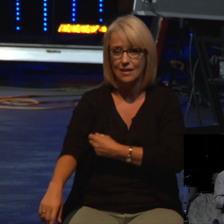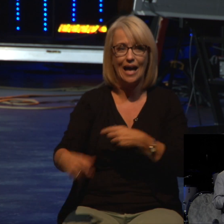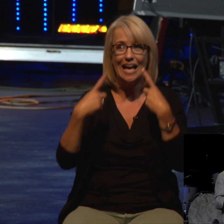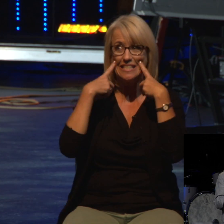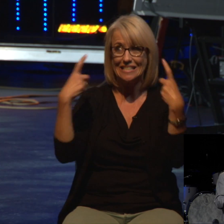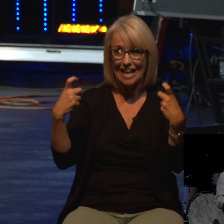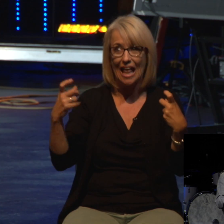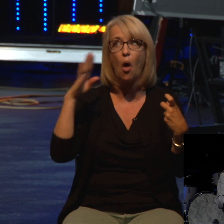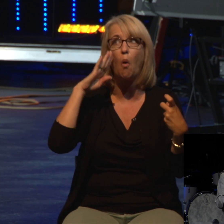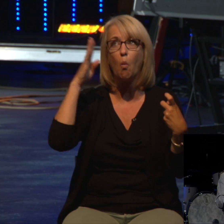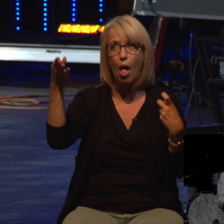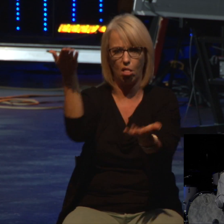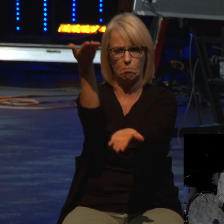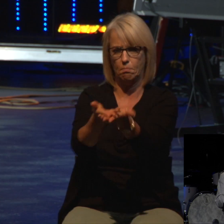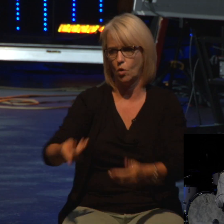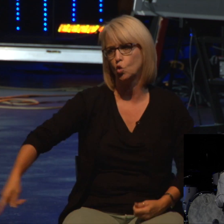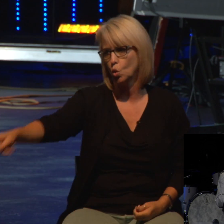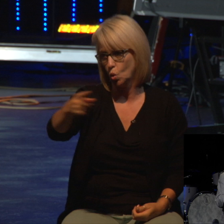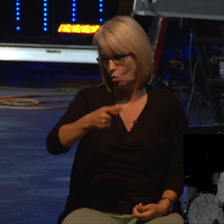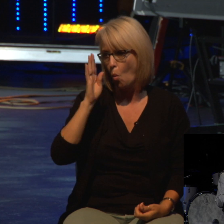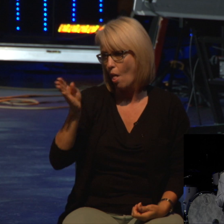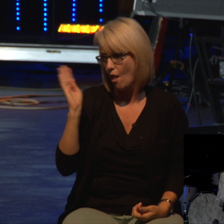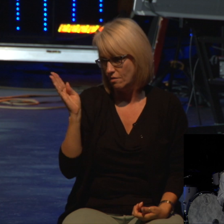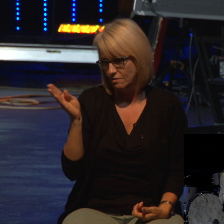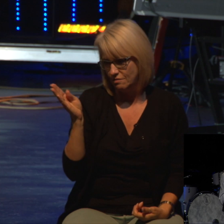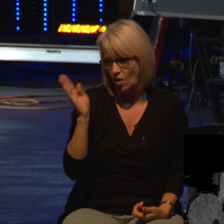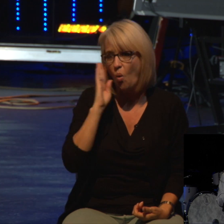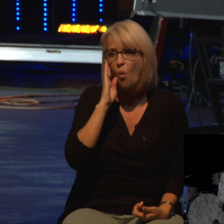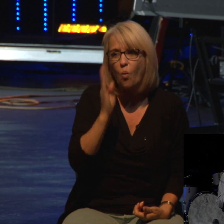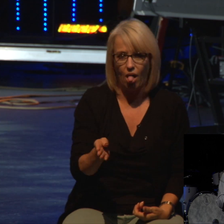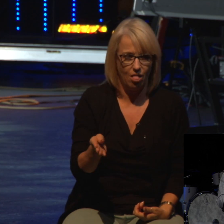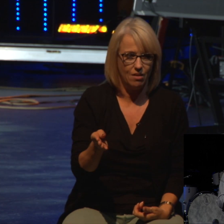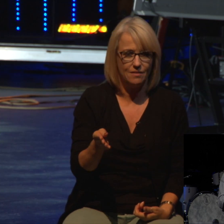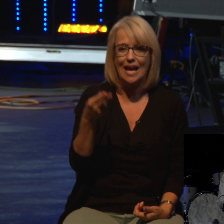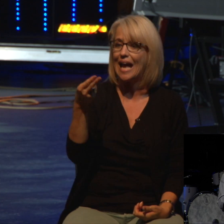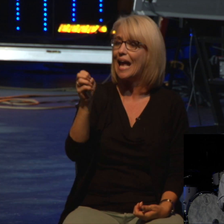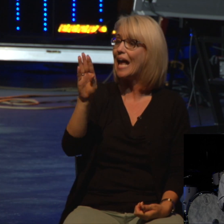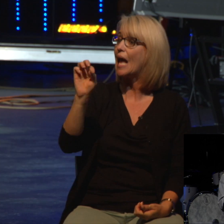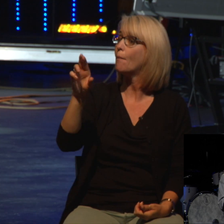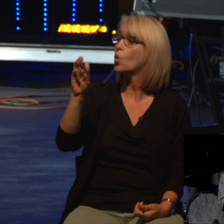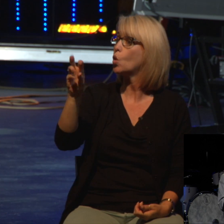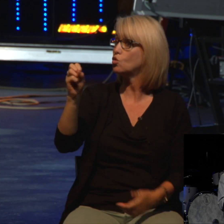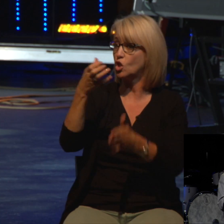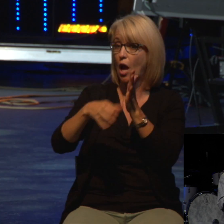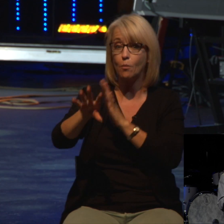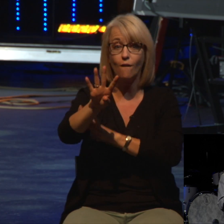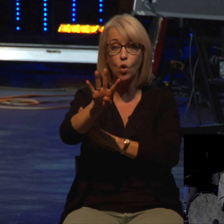finds you out. There's a passage of scripture in the book of Hebrews, fourth chapter, 13th